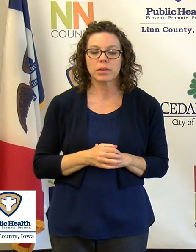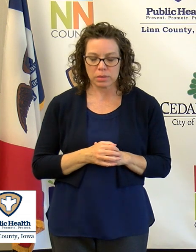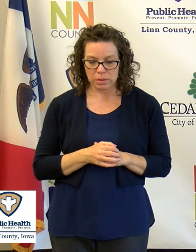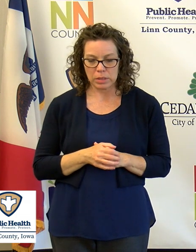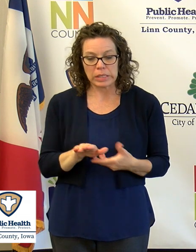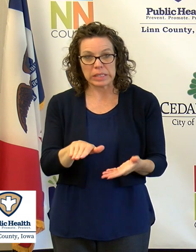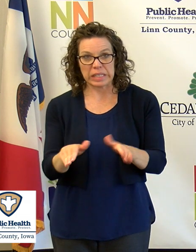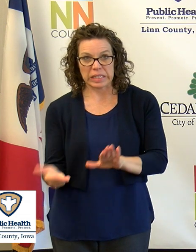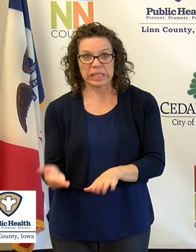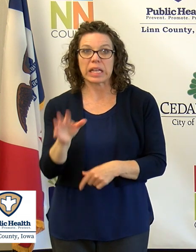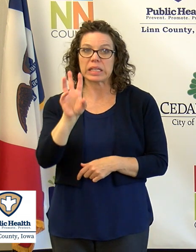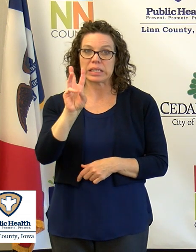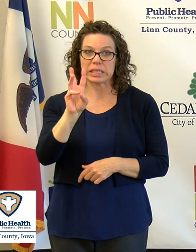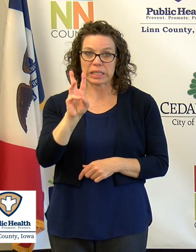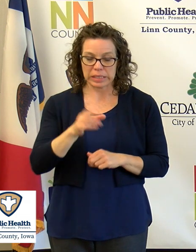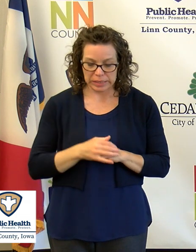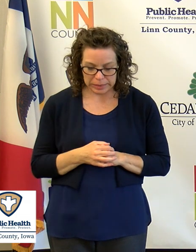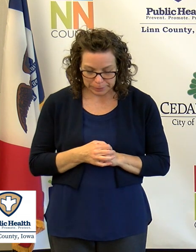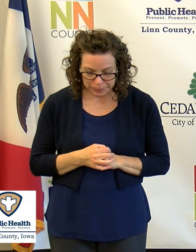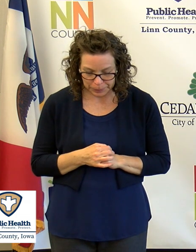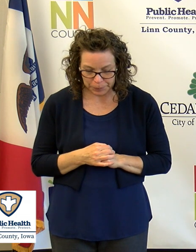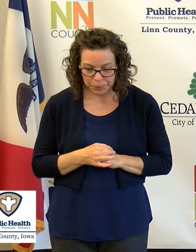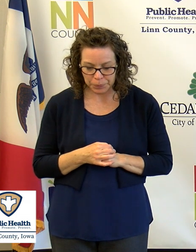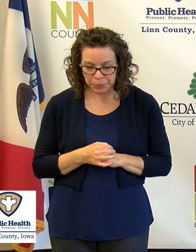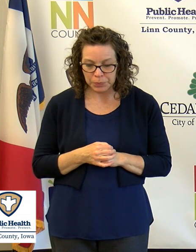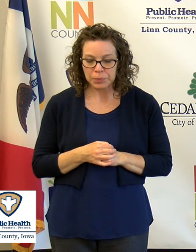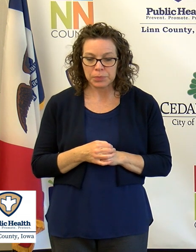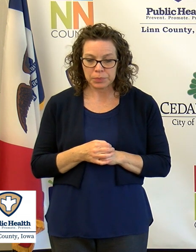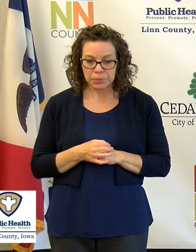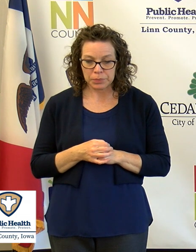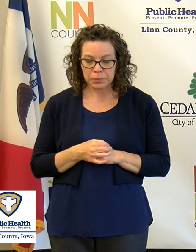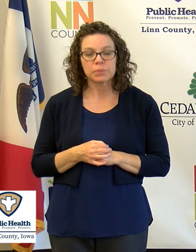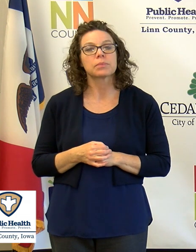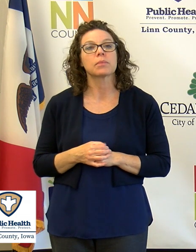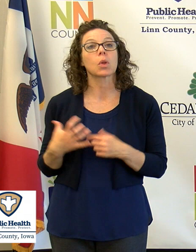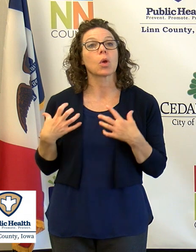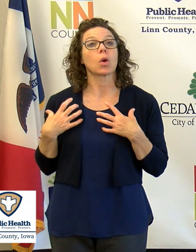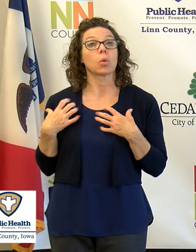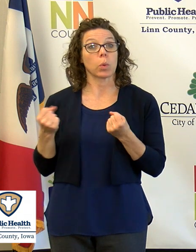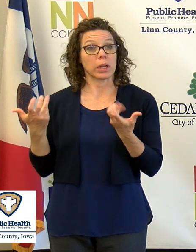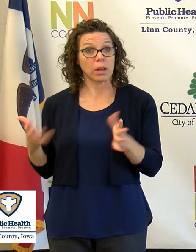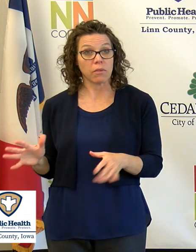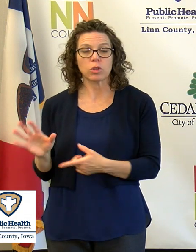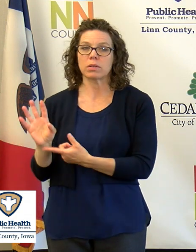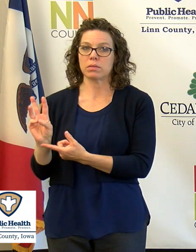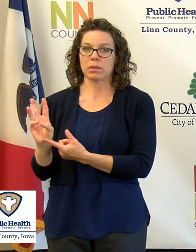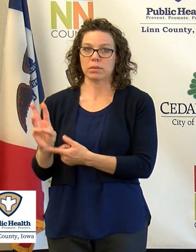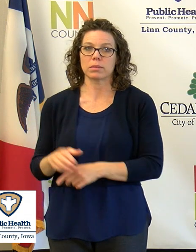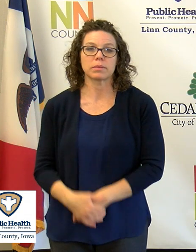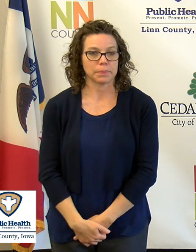are six deaths associated with this outbreak and six of the ill have recovered.